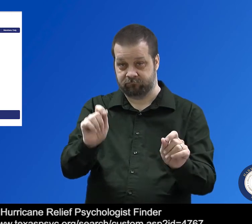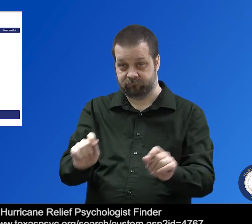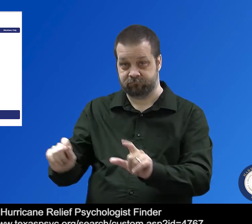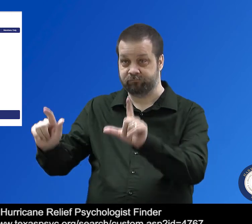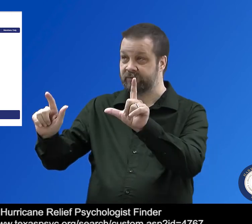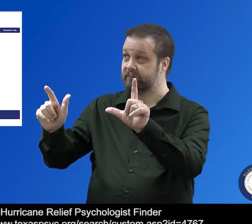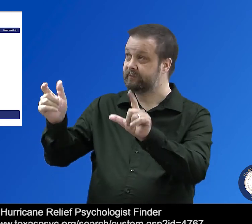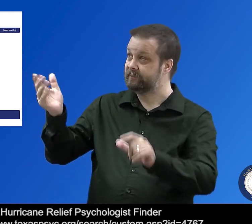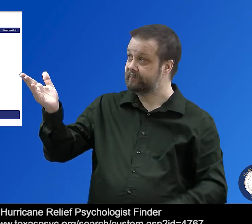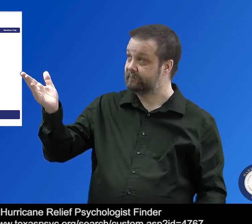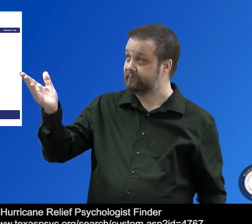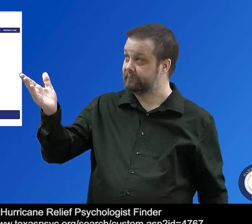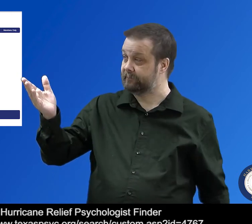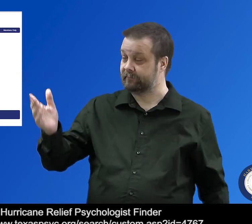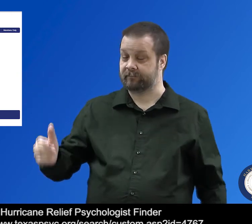available at their website.